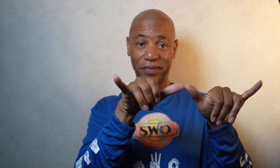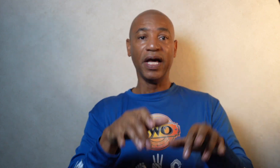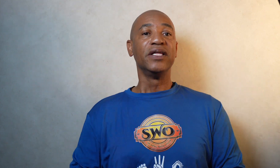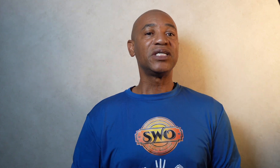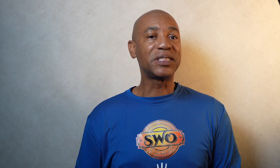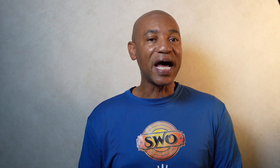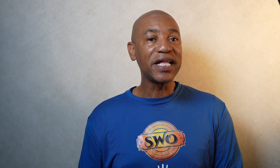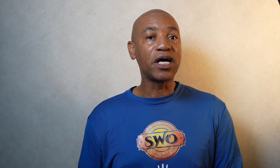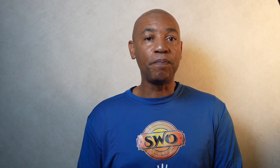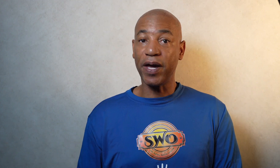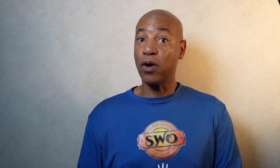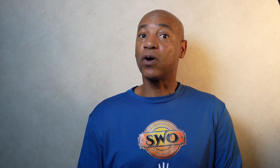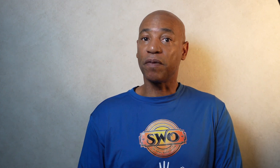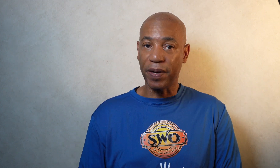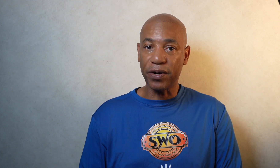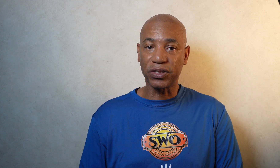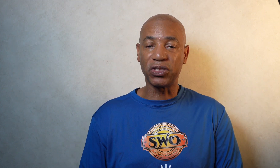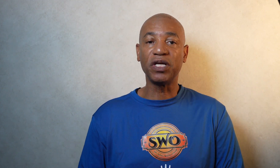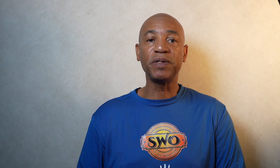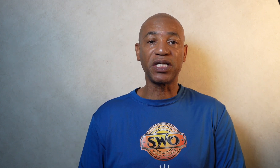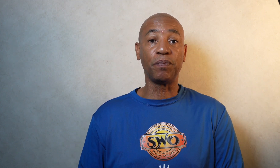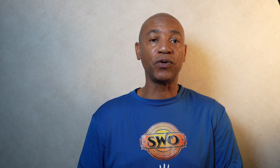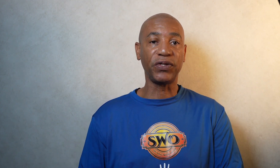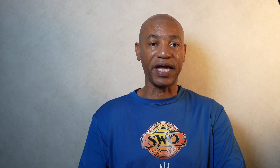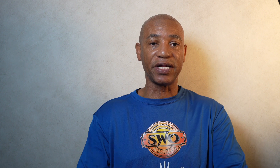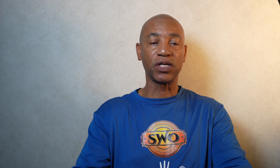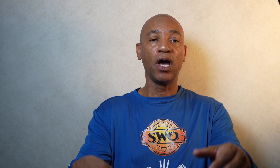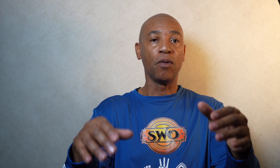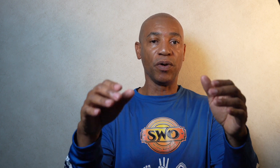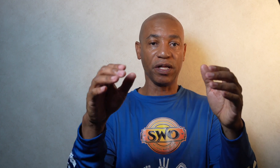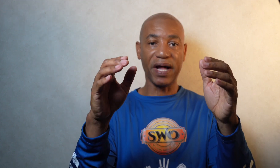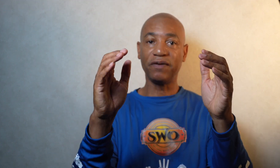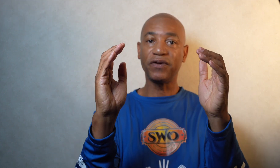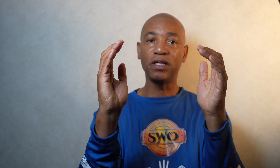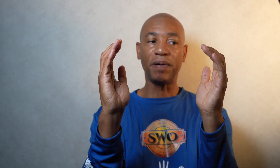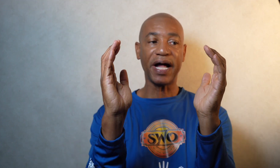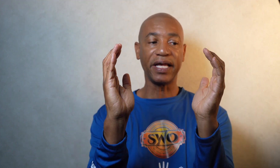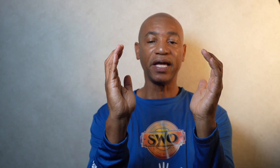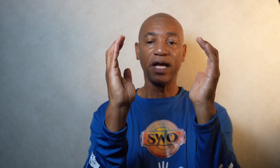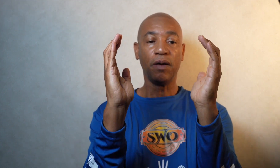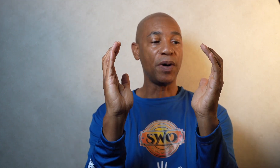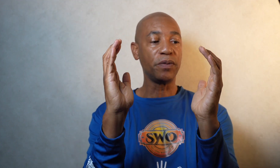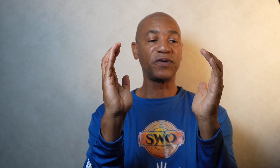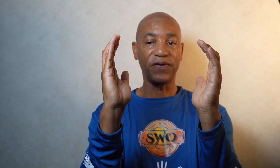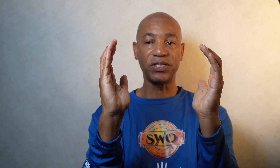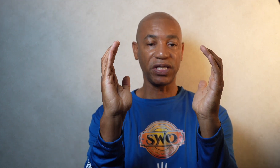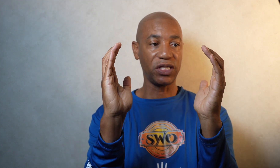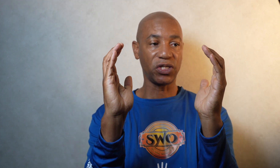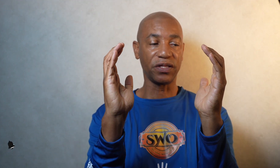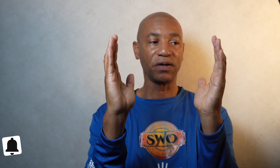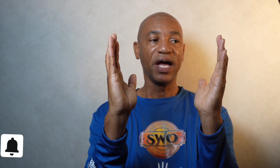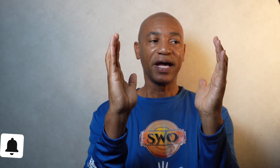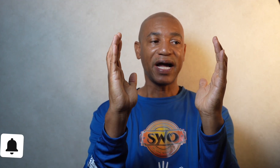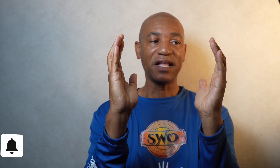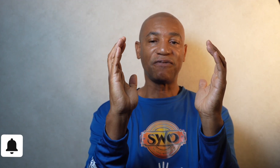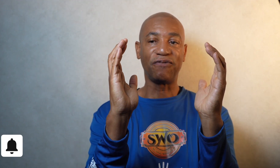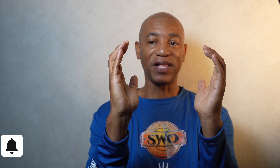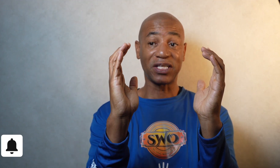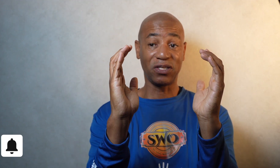To sign compare or comparison simply take both hands, bring them out in front of the body, palms are facing each other, kind of flex the